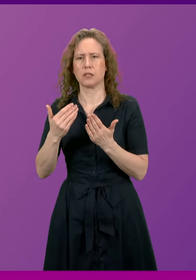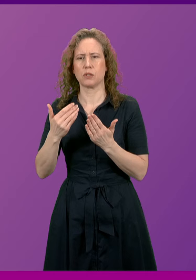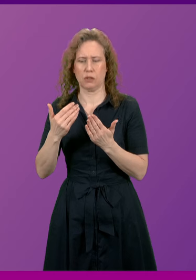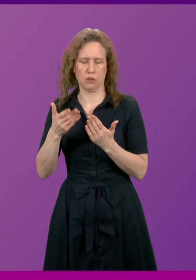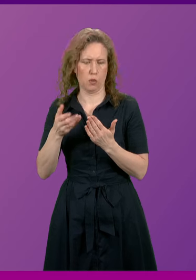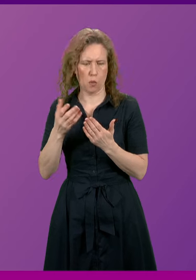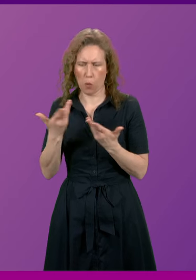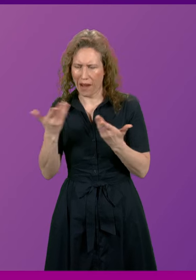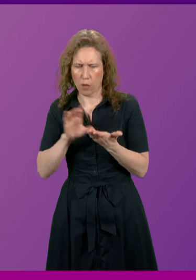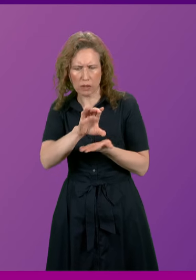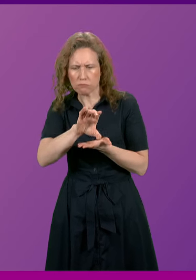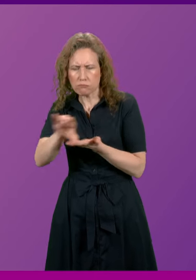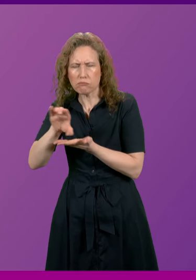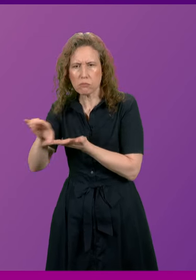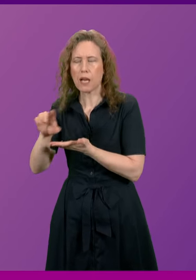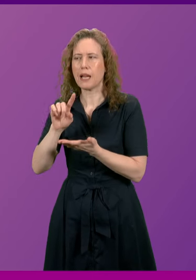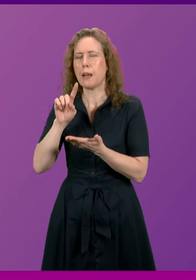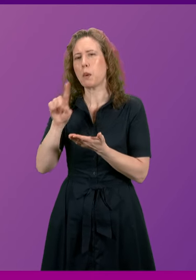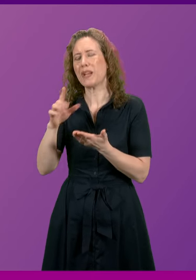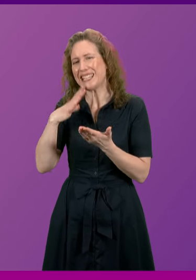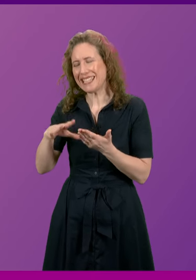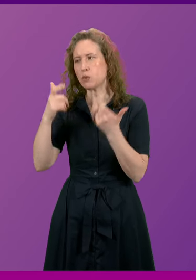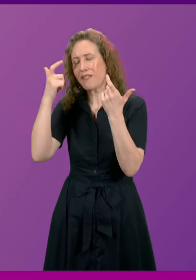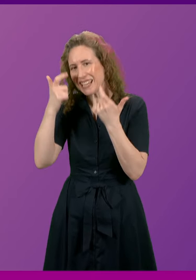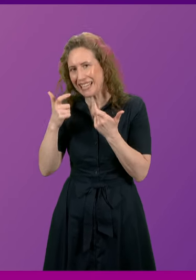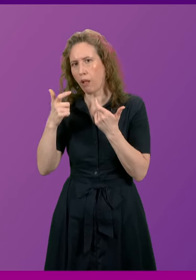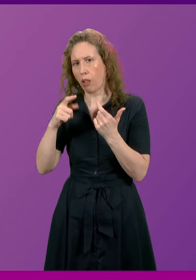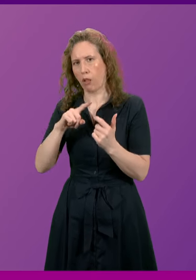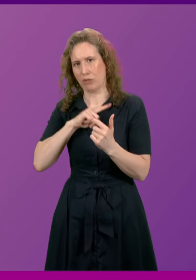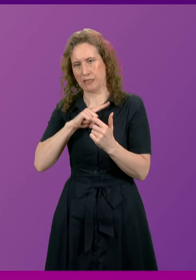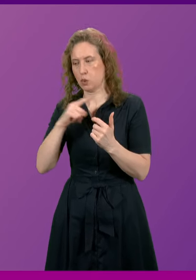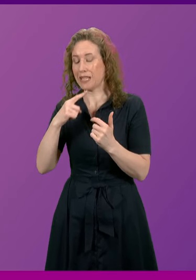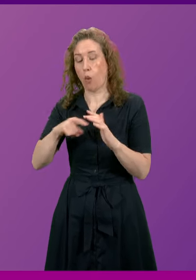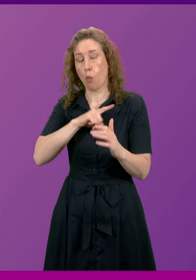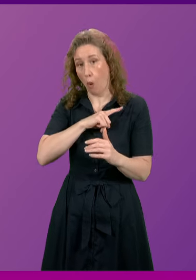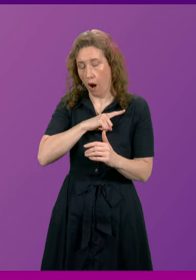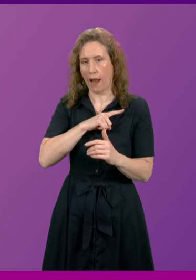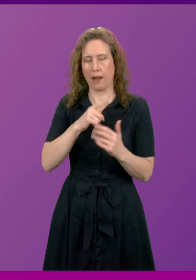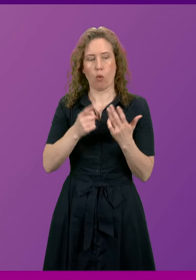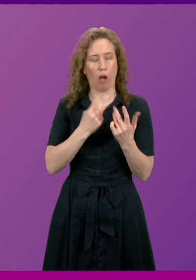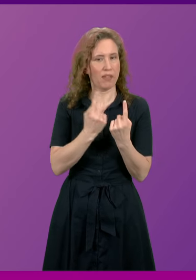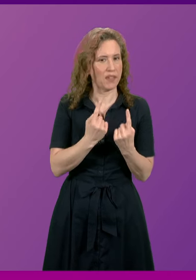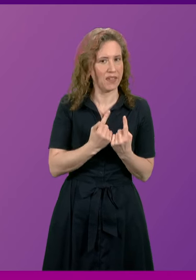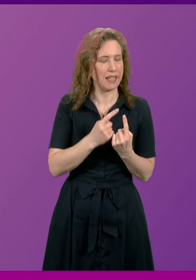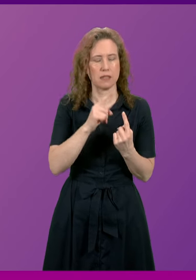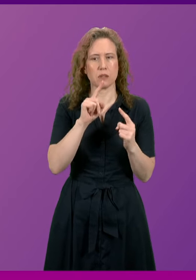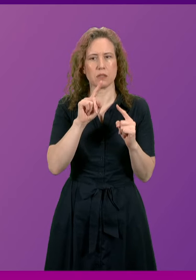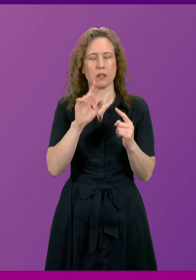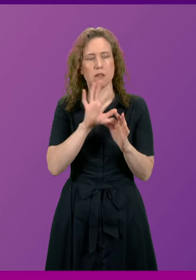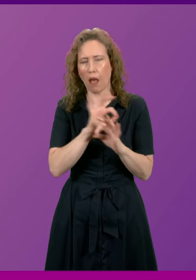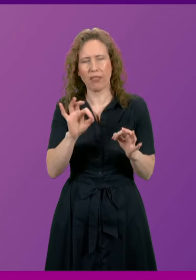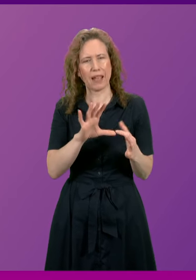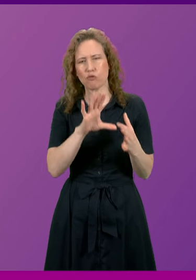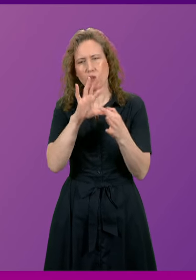issuing of grants but we have to have a legal basis for saying why on other issues not related